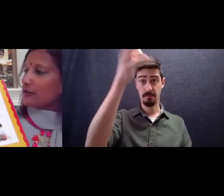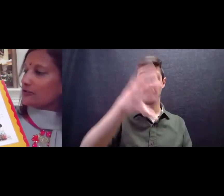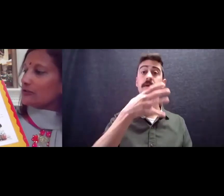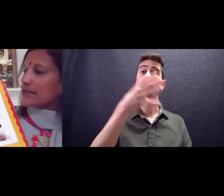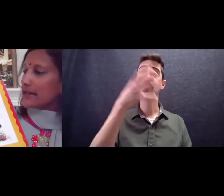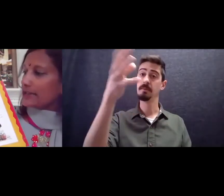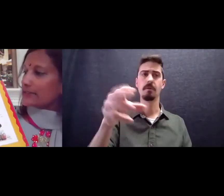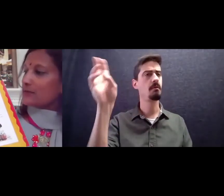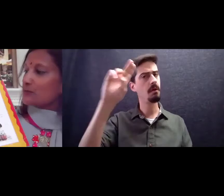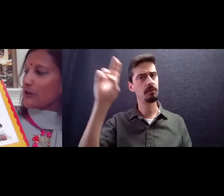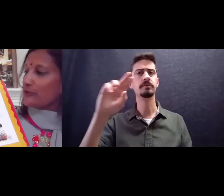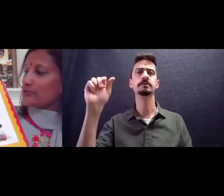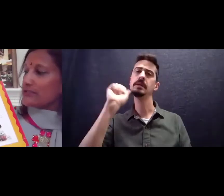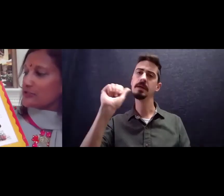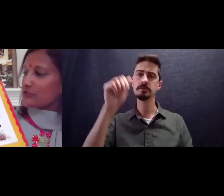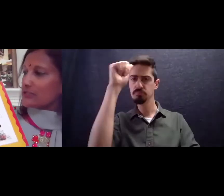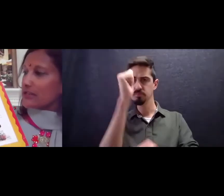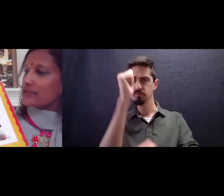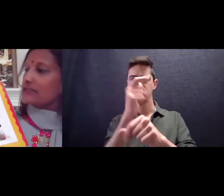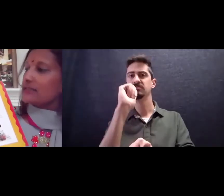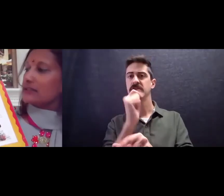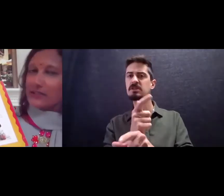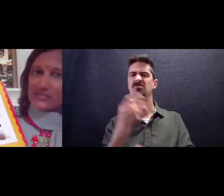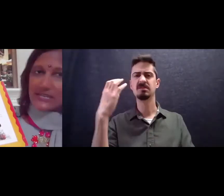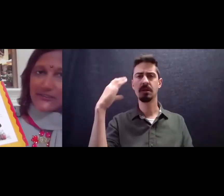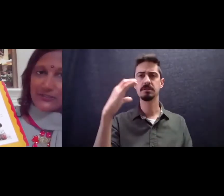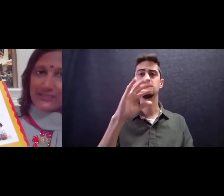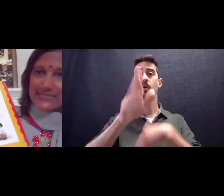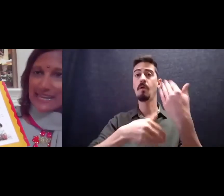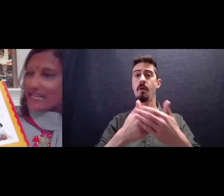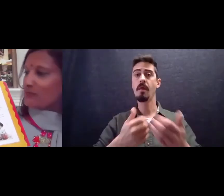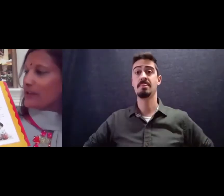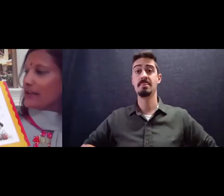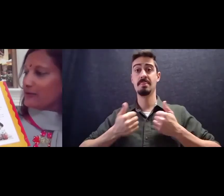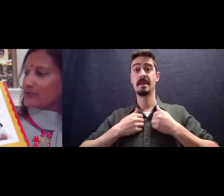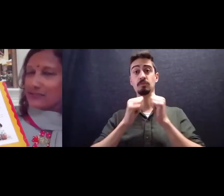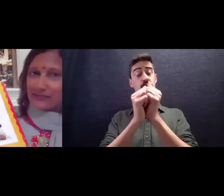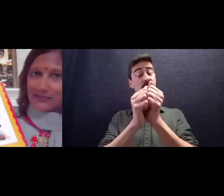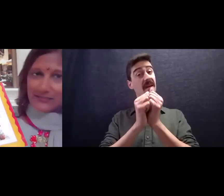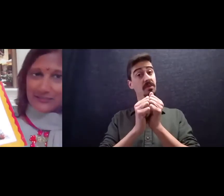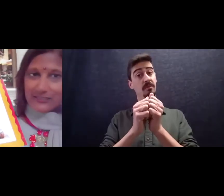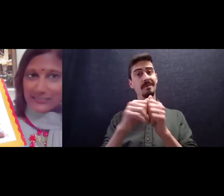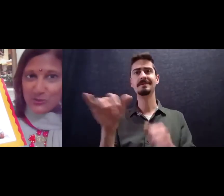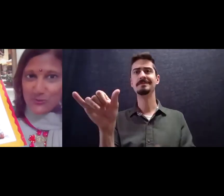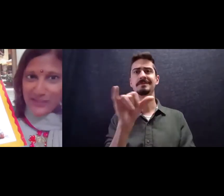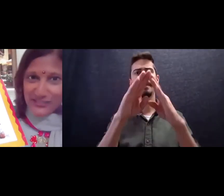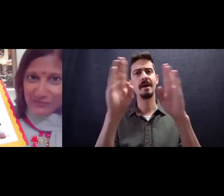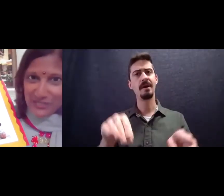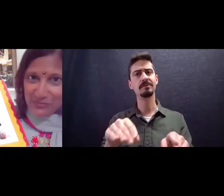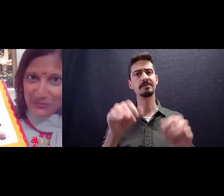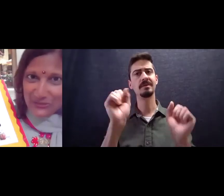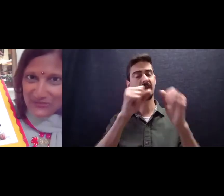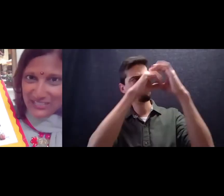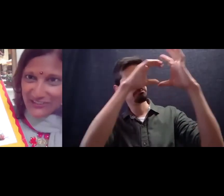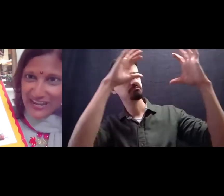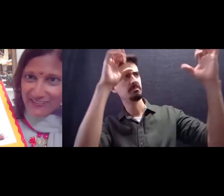uncles aunts brothers sisters and cousins live together in the same house can you imagine that